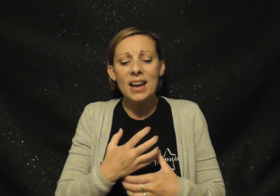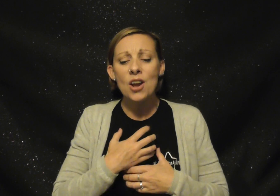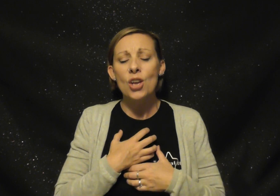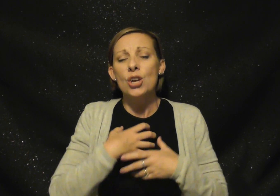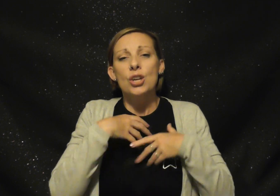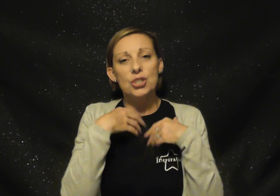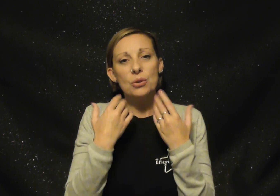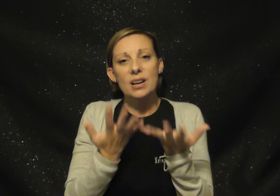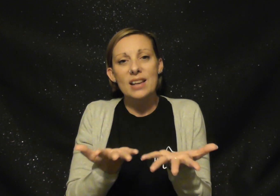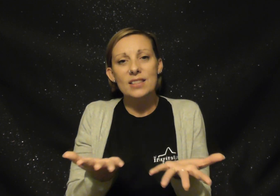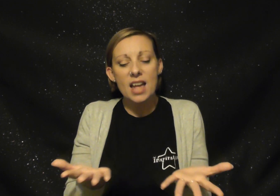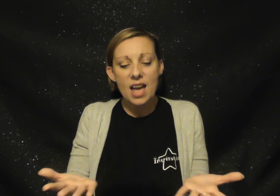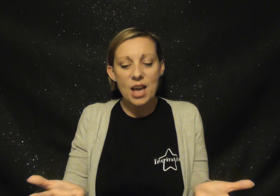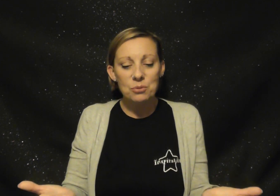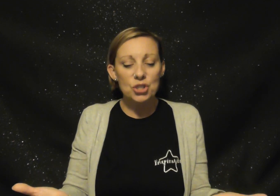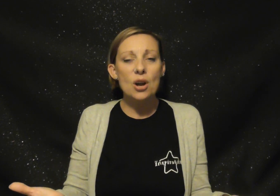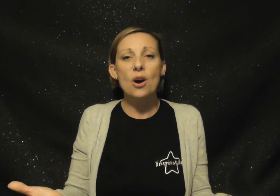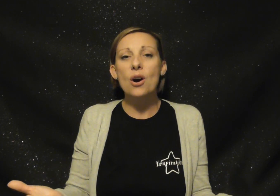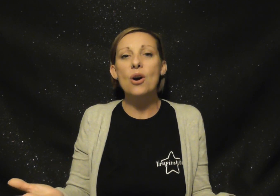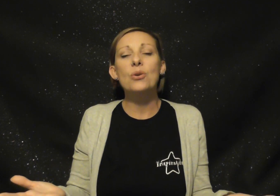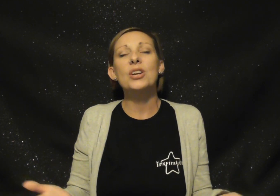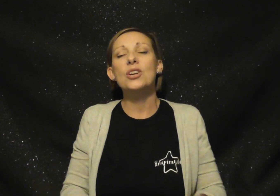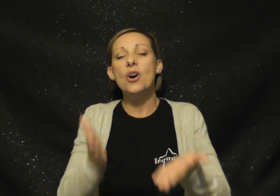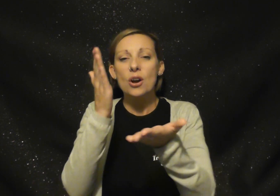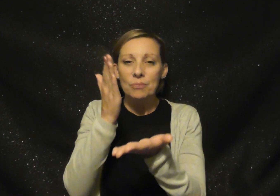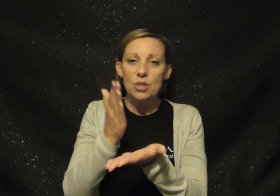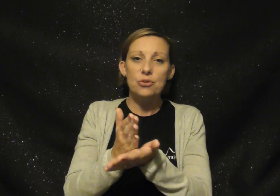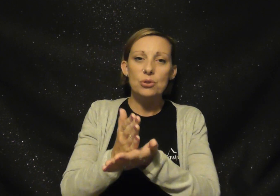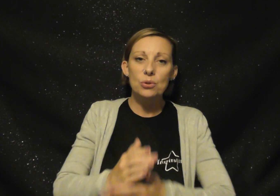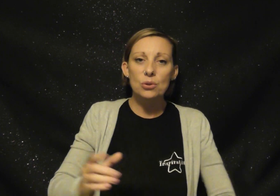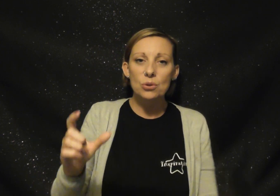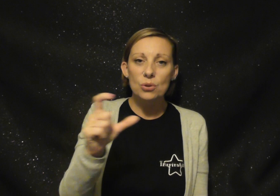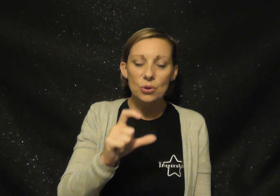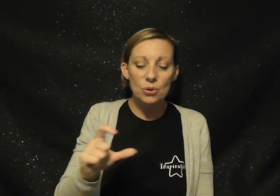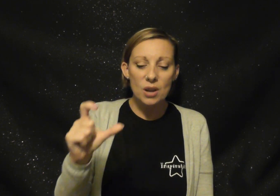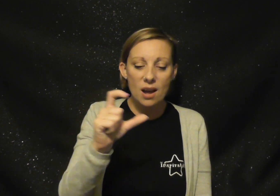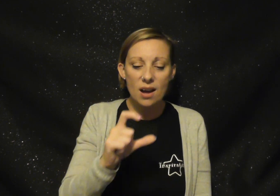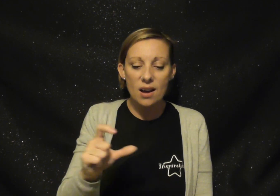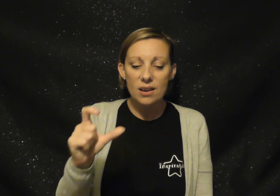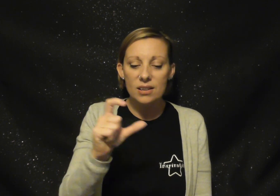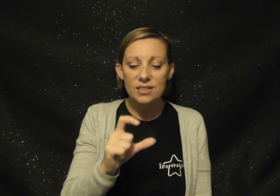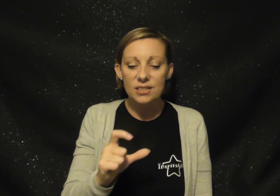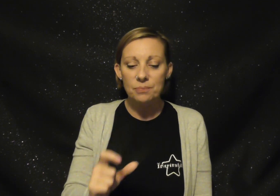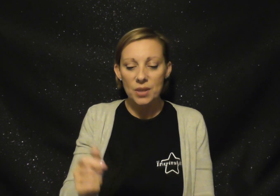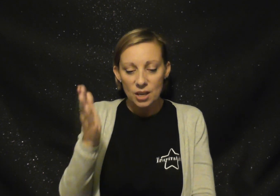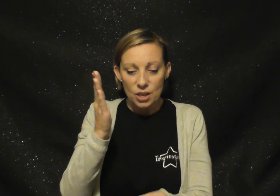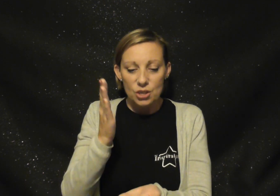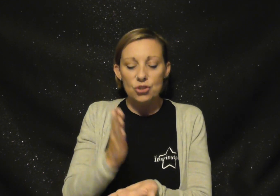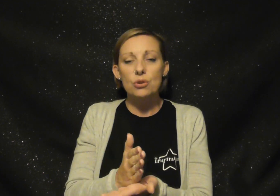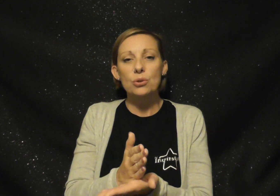to let them show your true colours, true